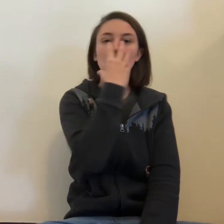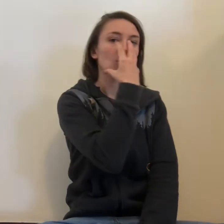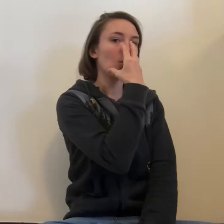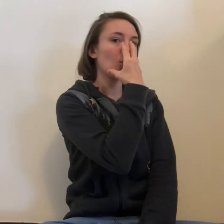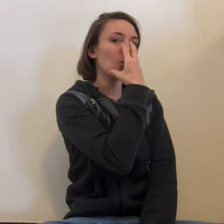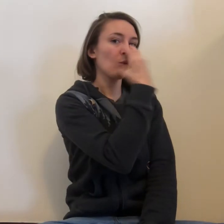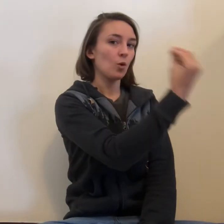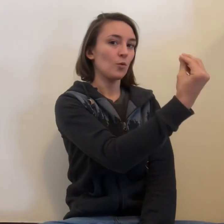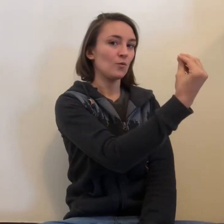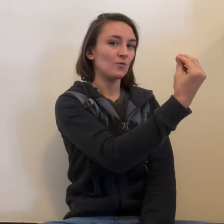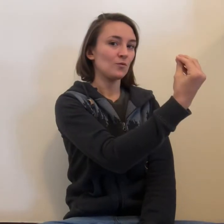Wolf.